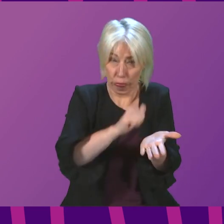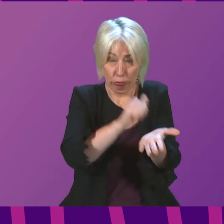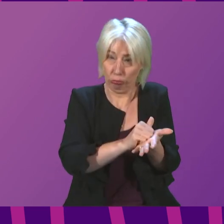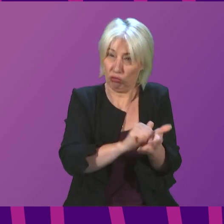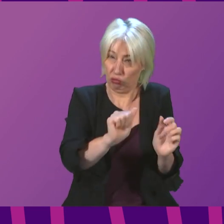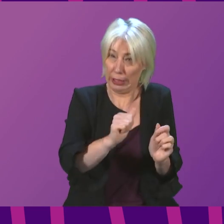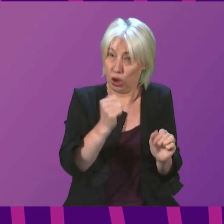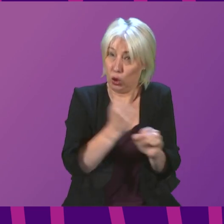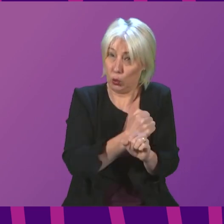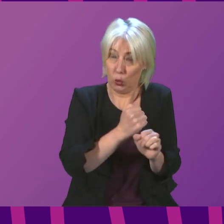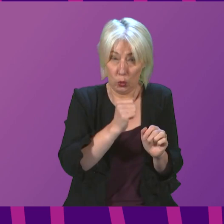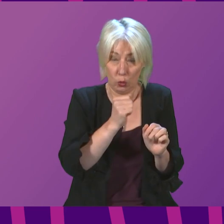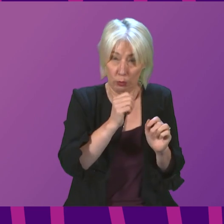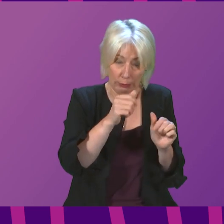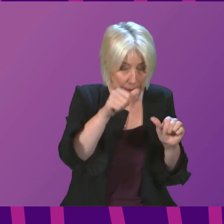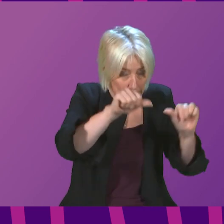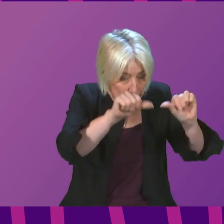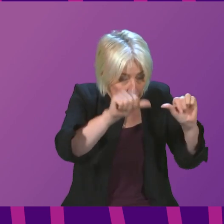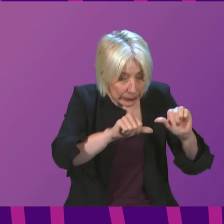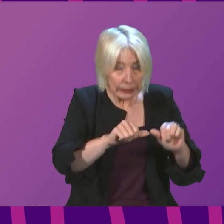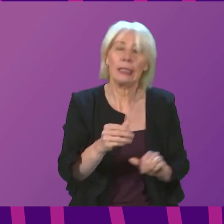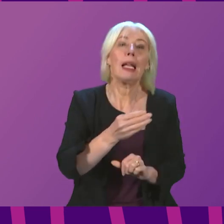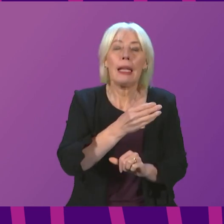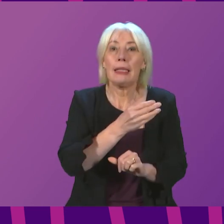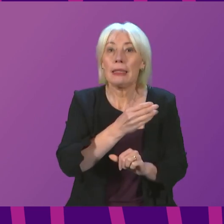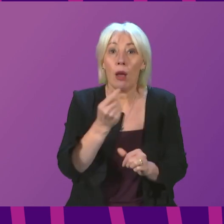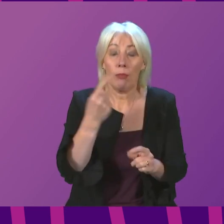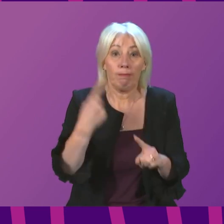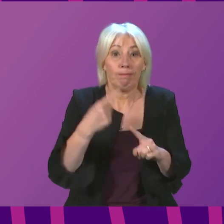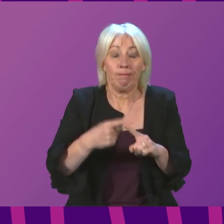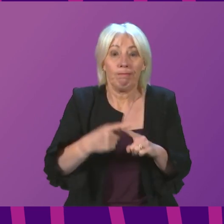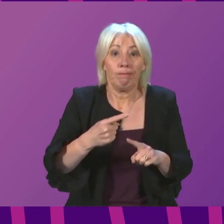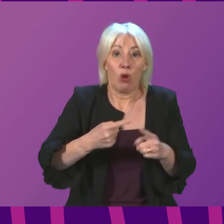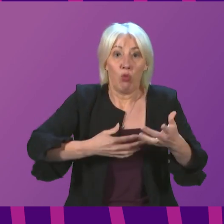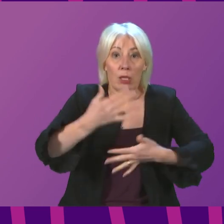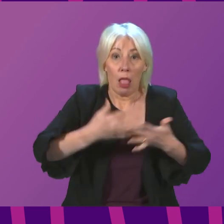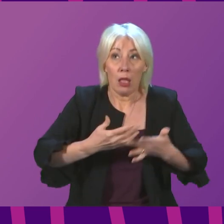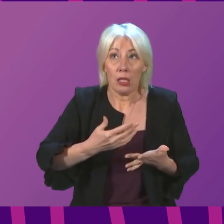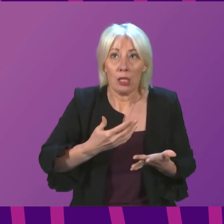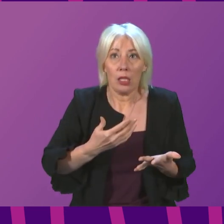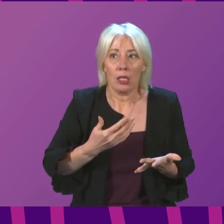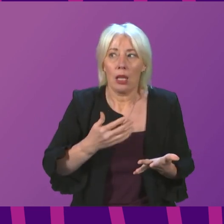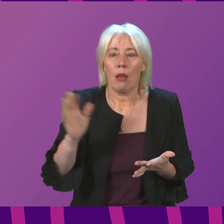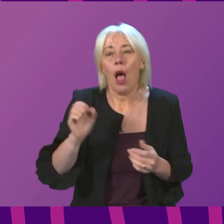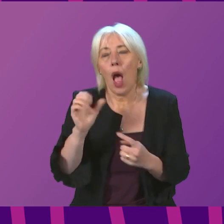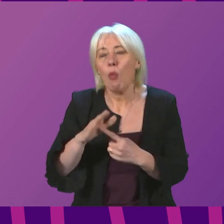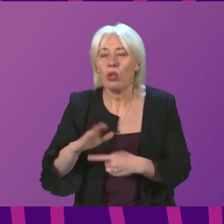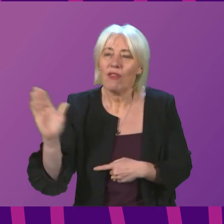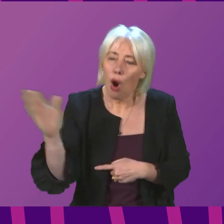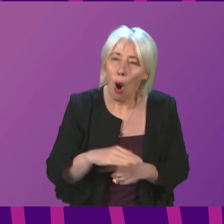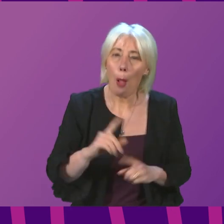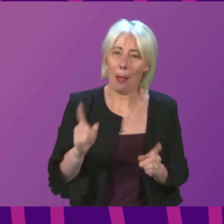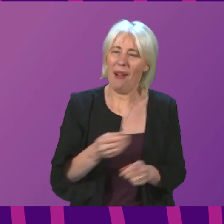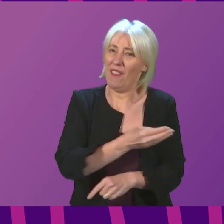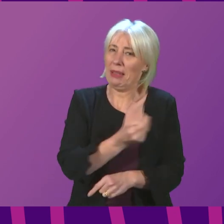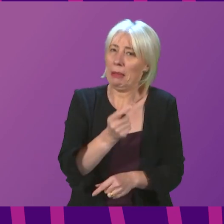We know that for some people, getting speedy access to test results is even more important than it is for everybody, and it is important for everybody. That is why